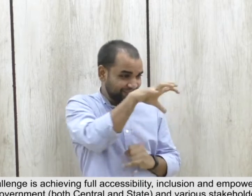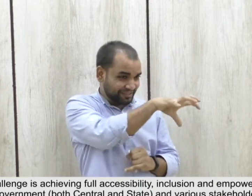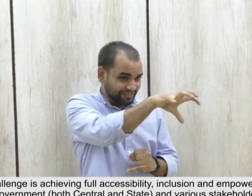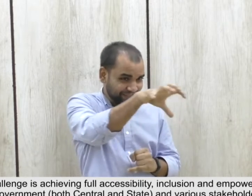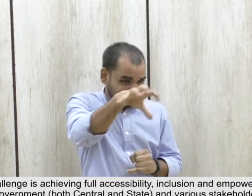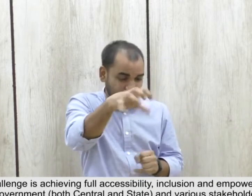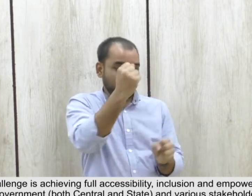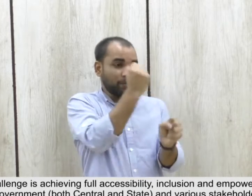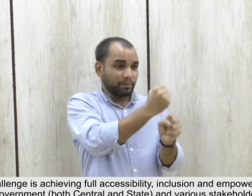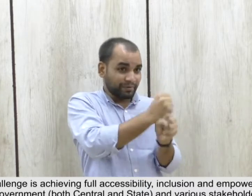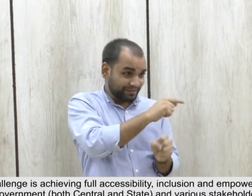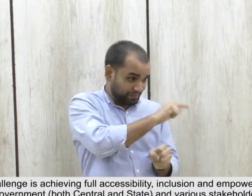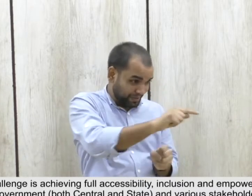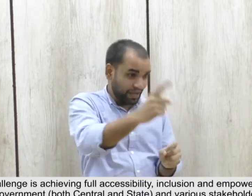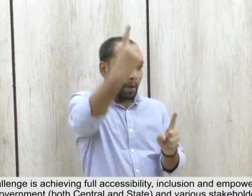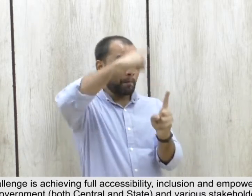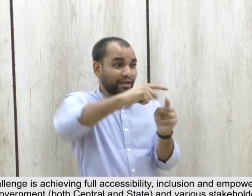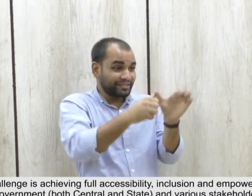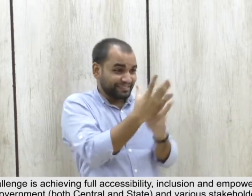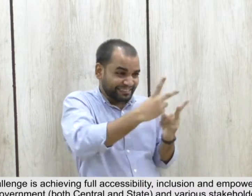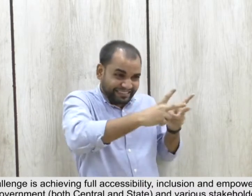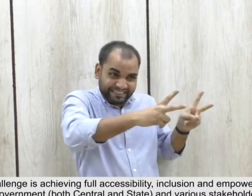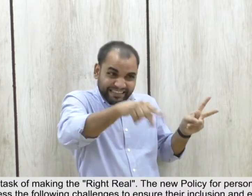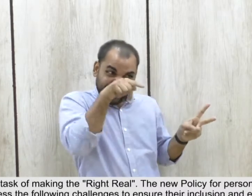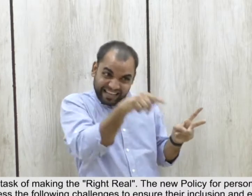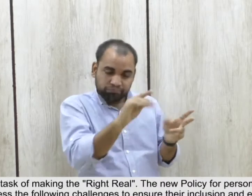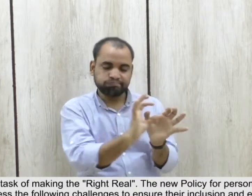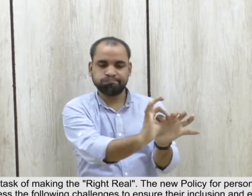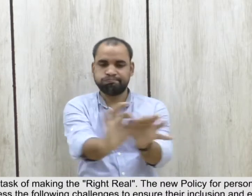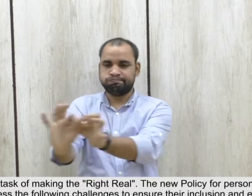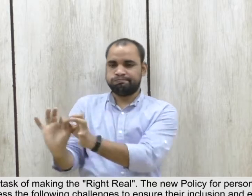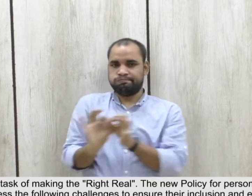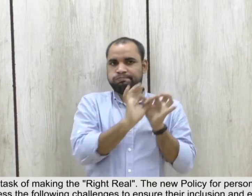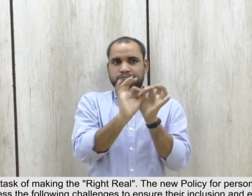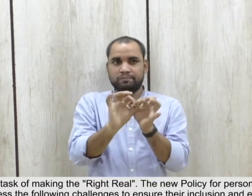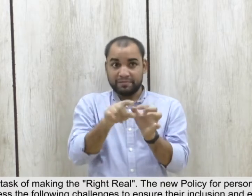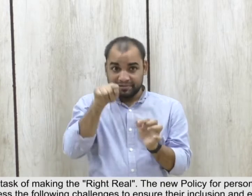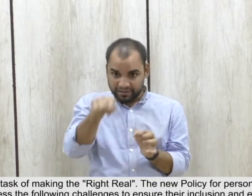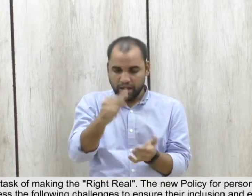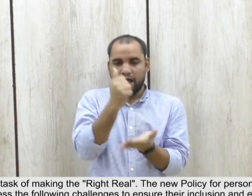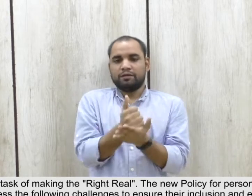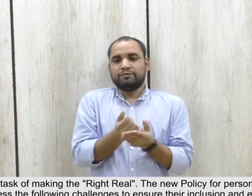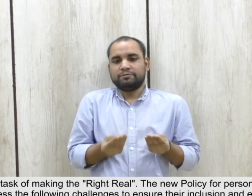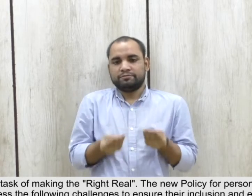various stakeholders need to work together to accomplish this task of making the right real.